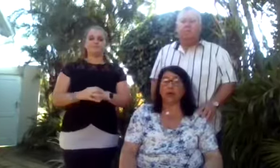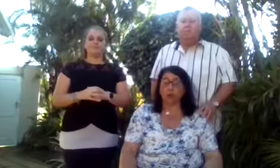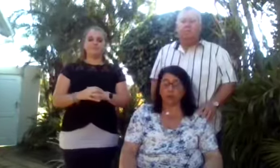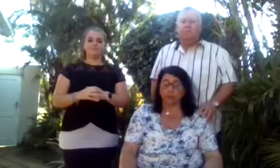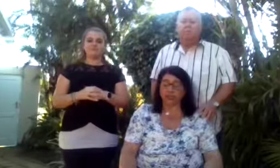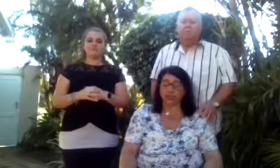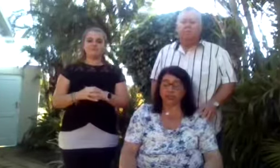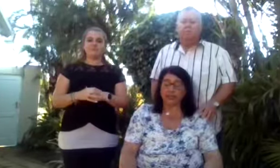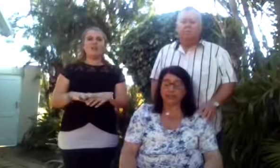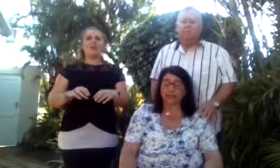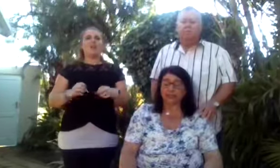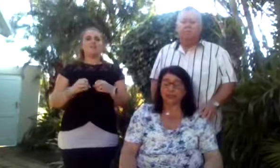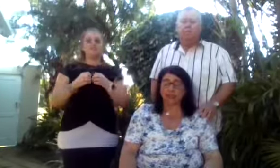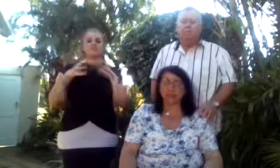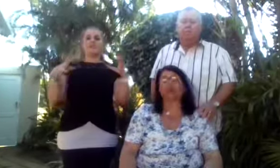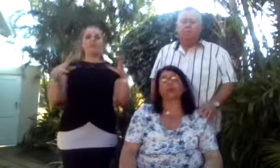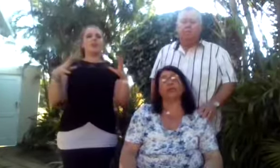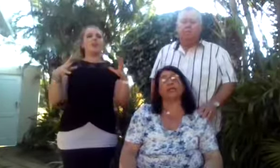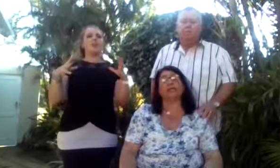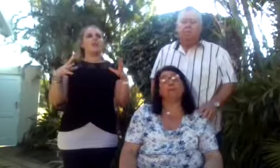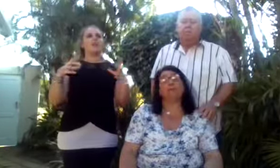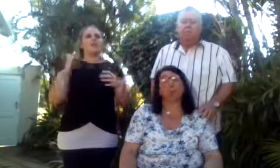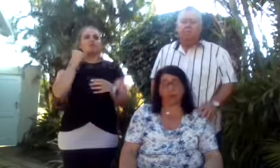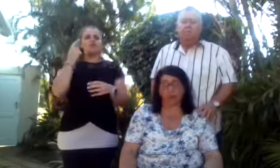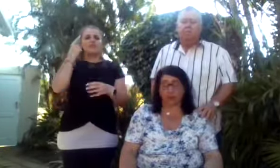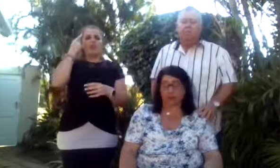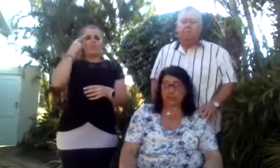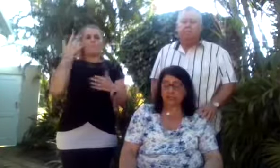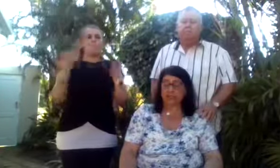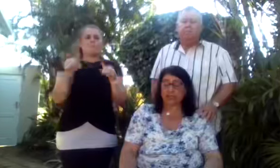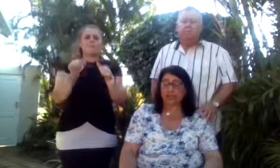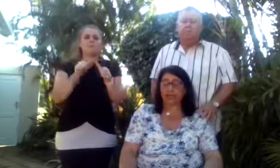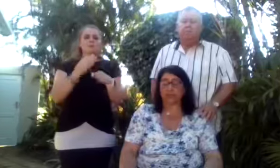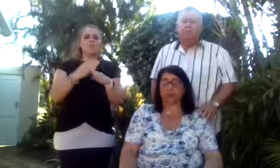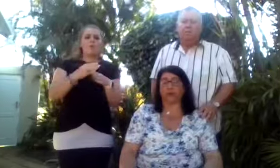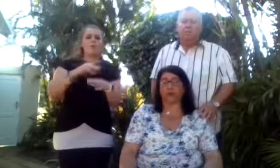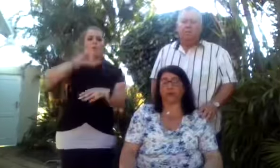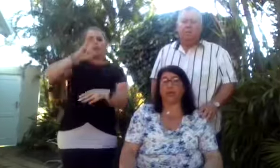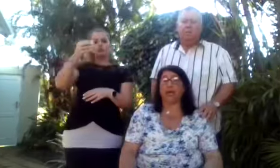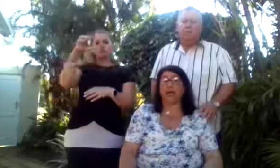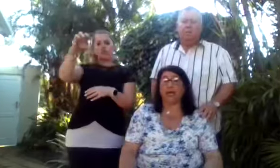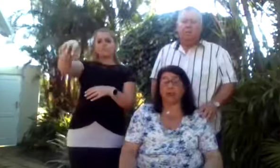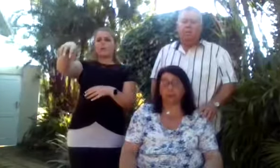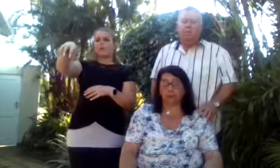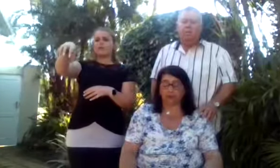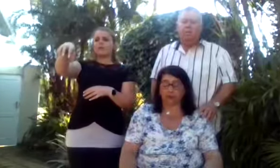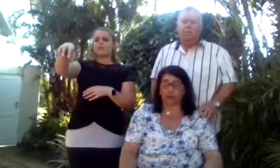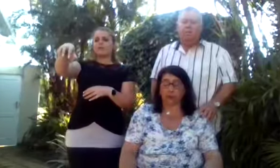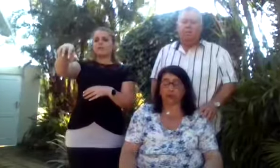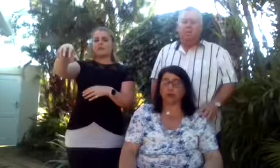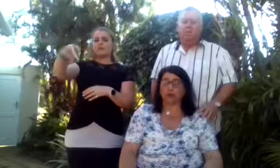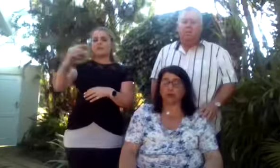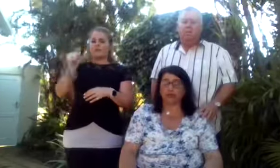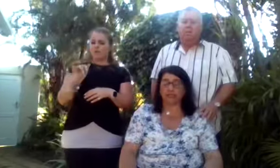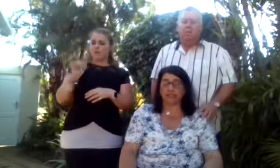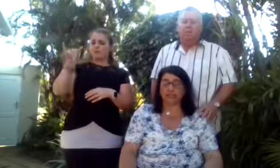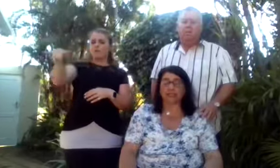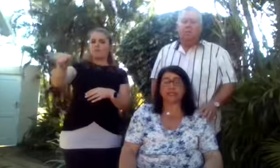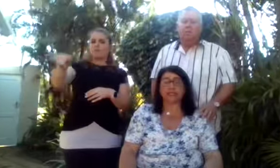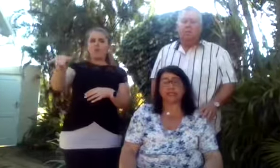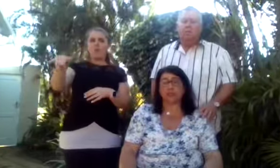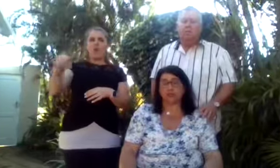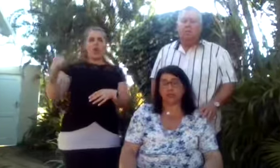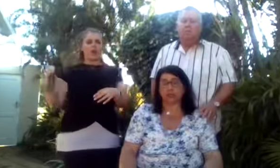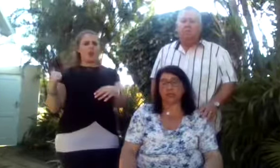Then, on a whim, she decided to see if there were any better opportunities in Johannesburg, and by pure flock, got offered a